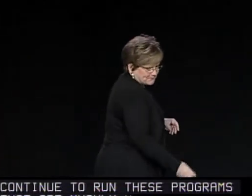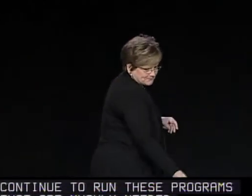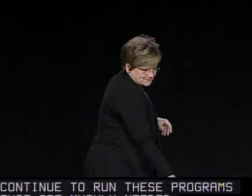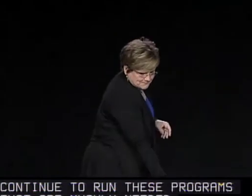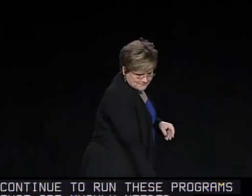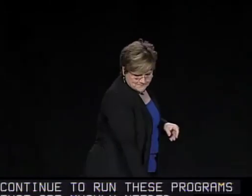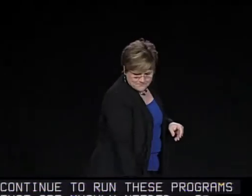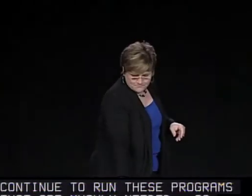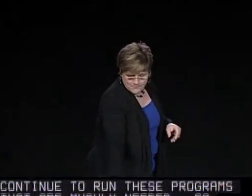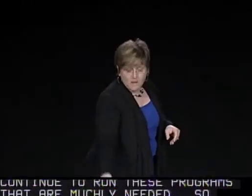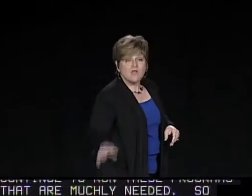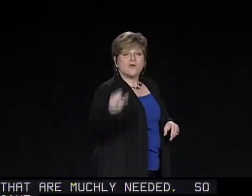situations.